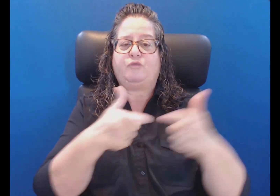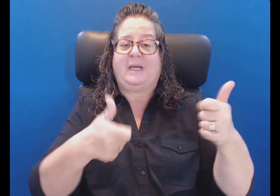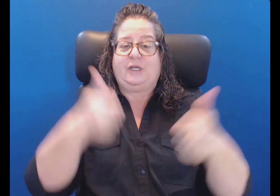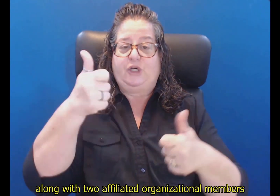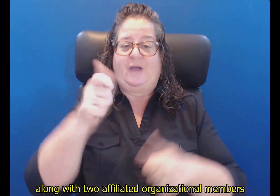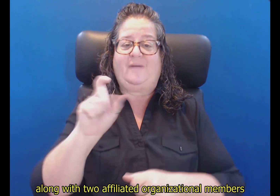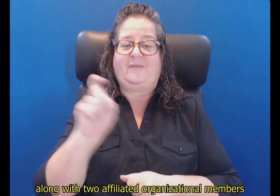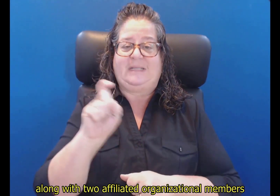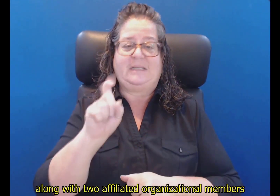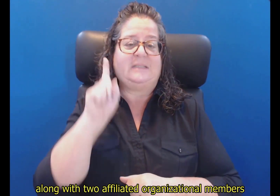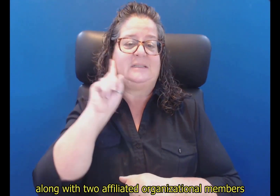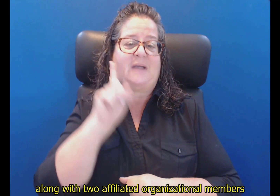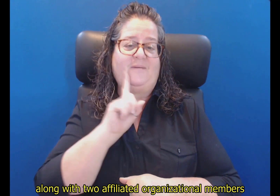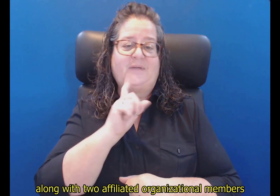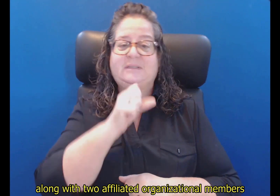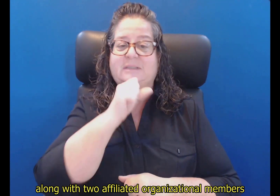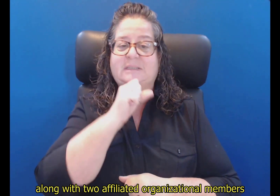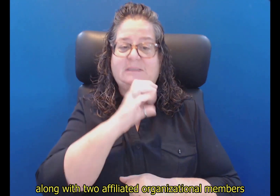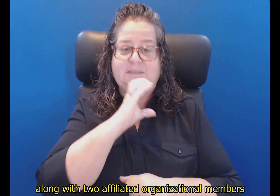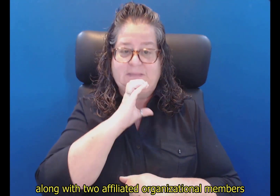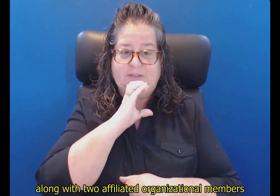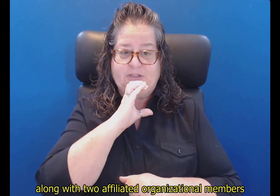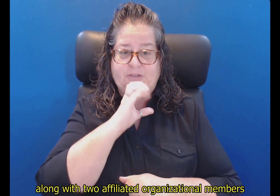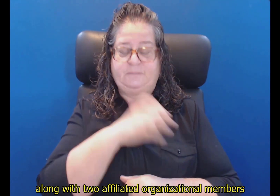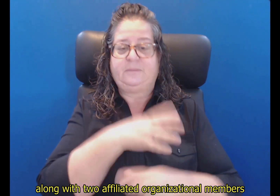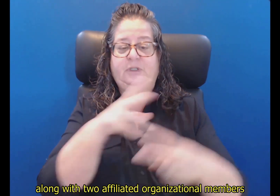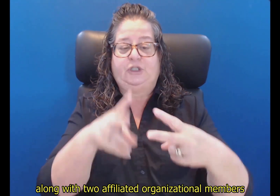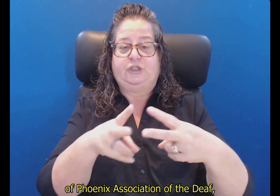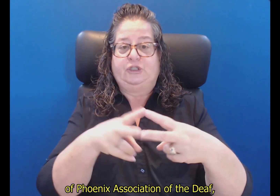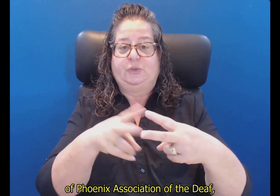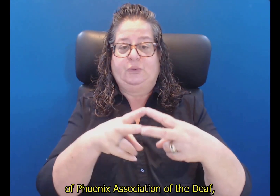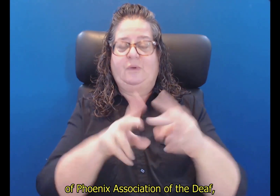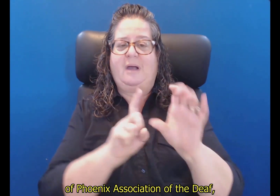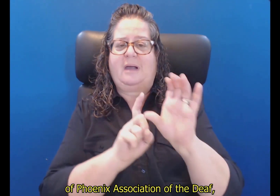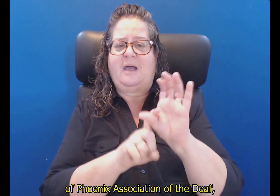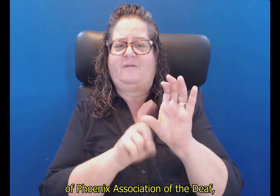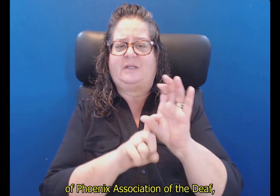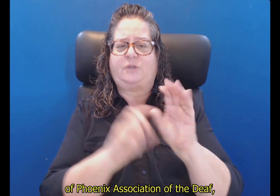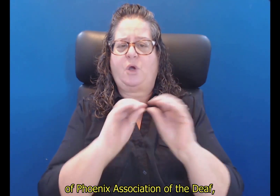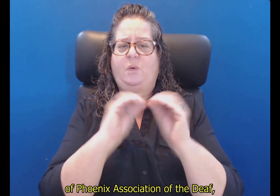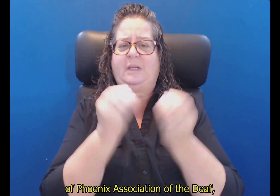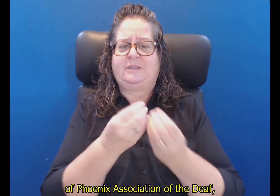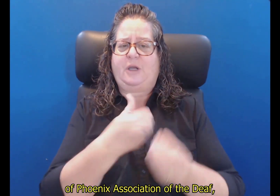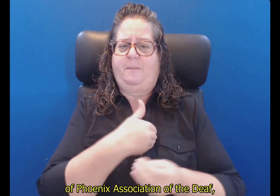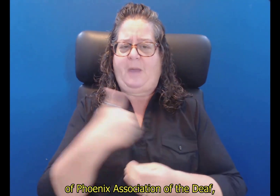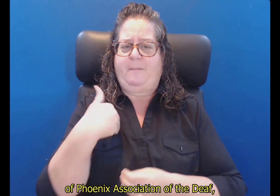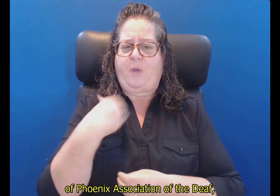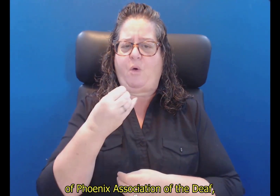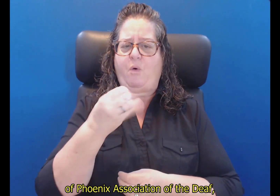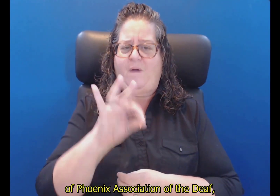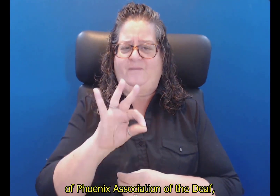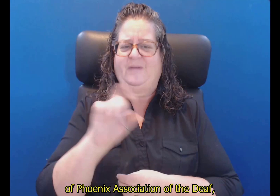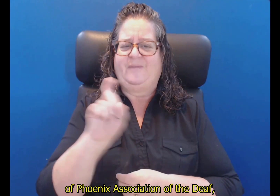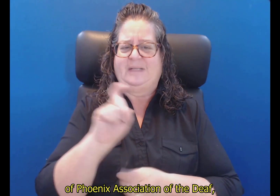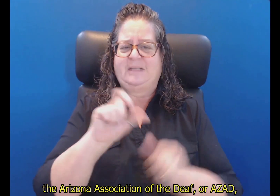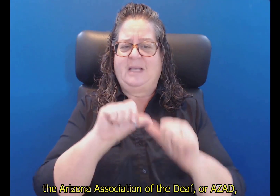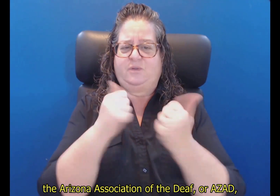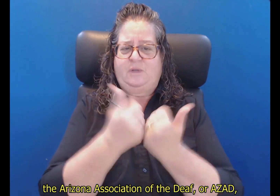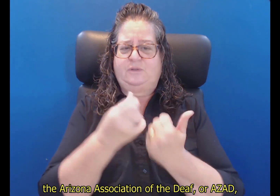along with two affiliated organizational members of Phoenix Association of the Deaf, the Arizona